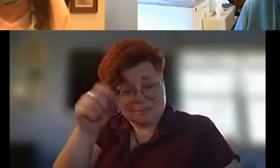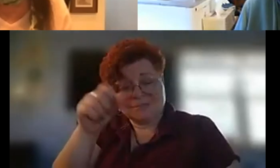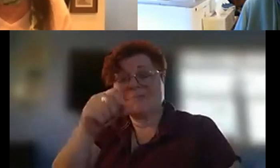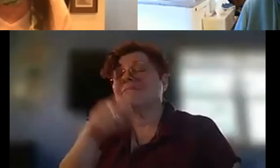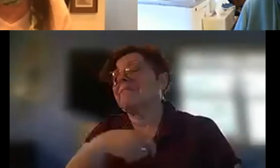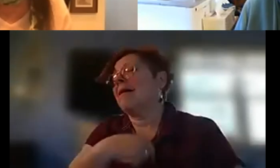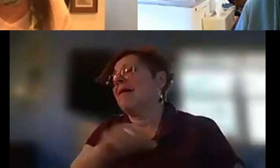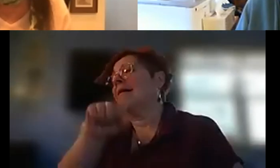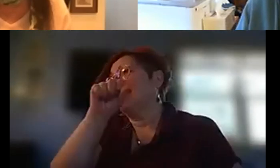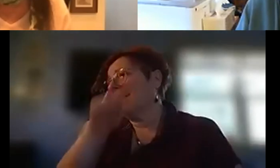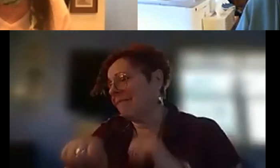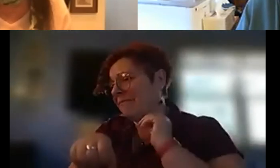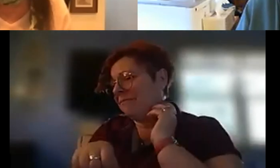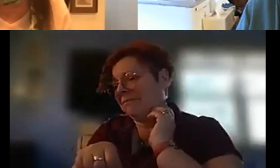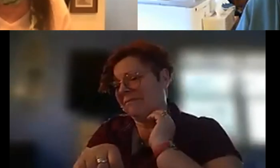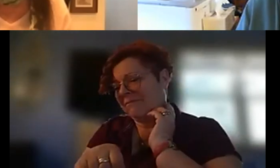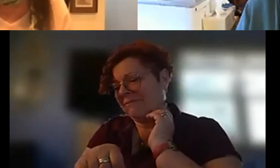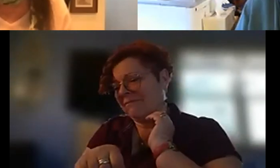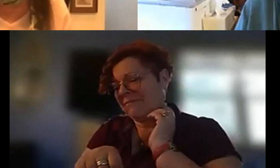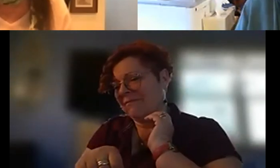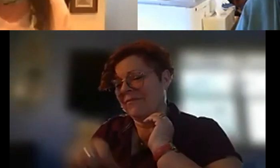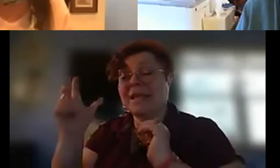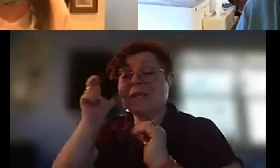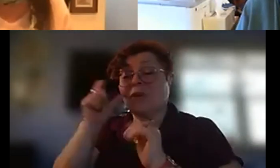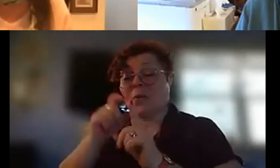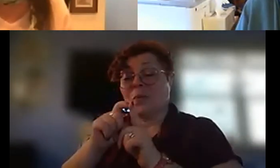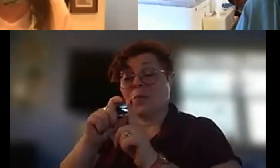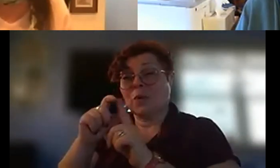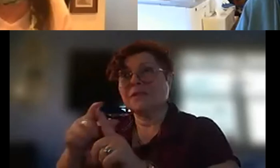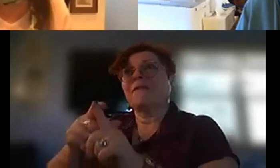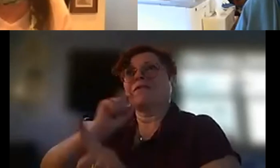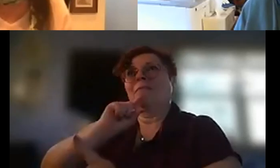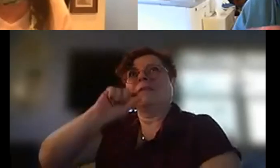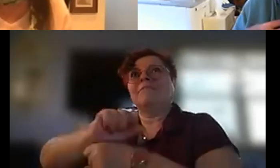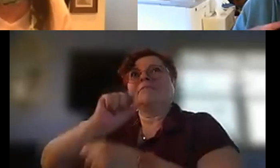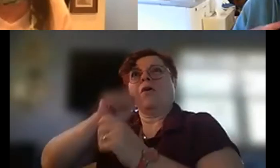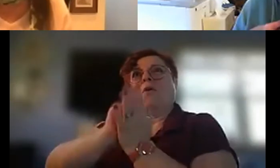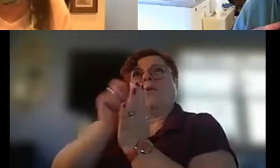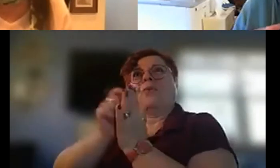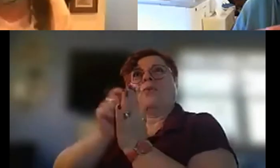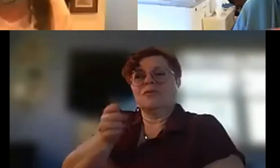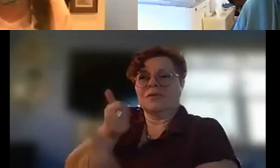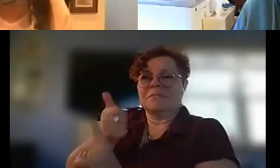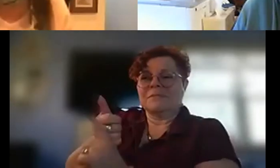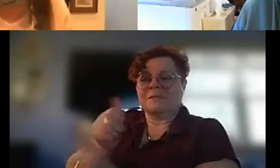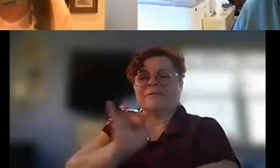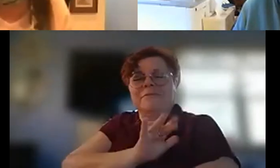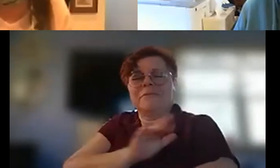um hearing the words right from the poets themselves but it's also beautiful to see it